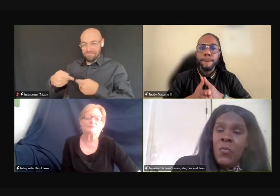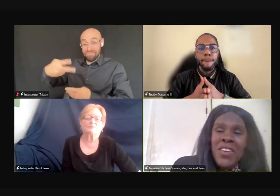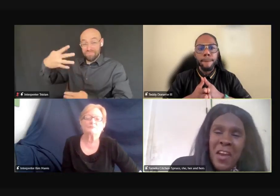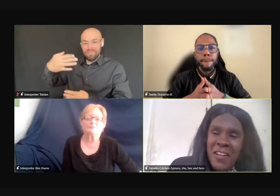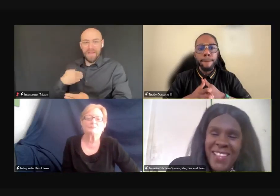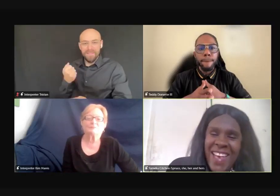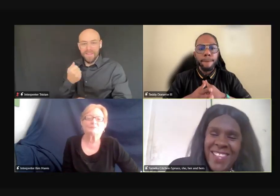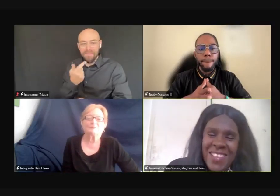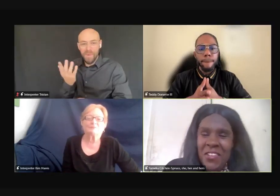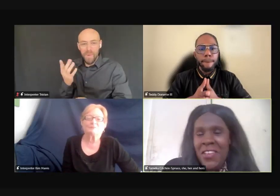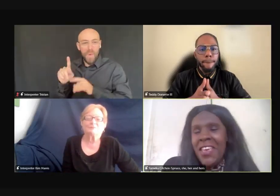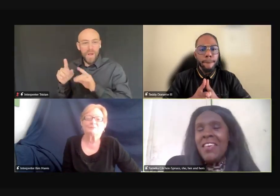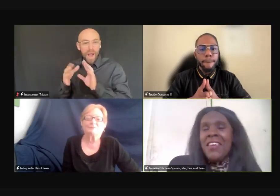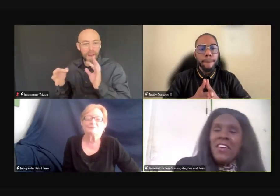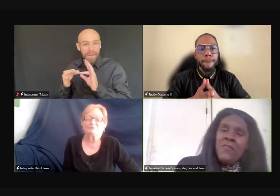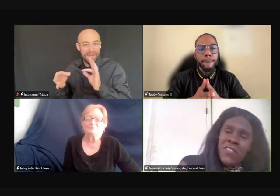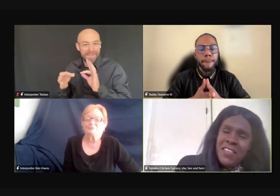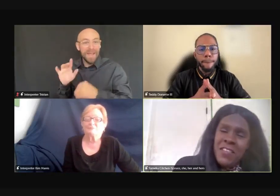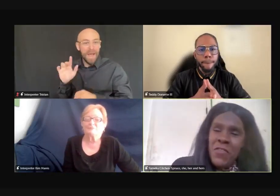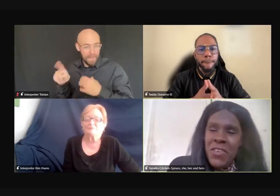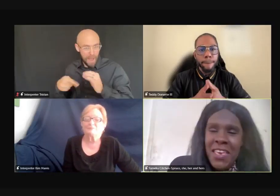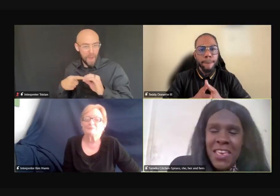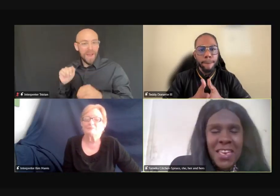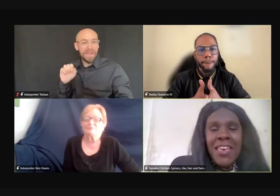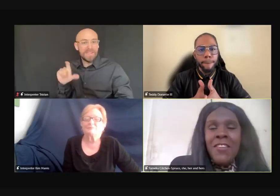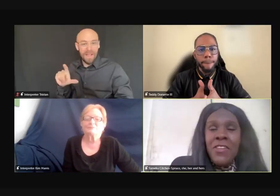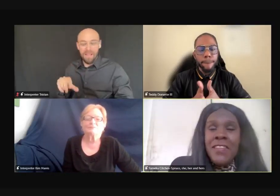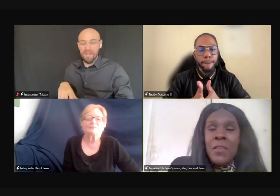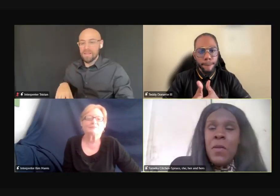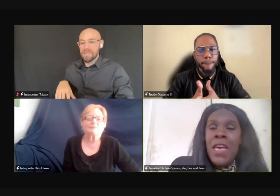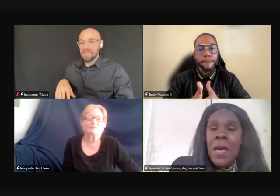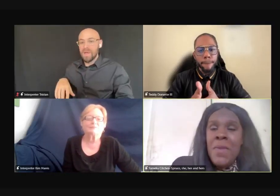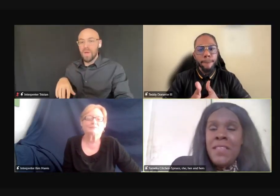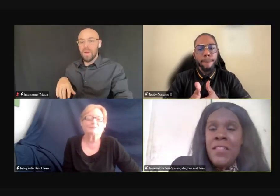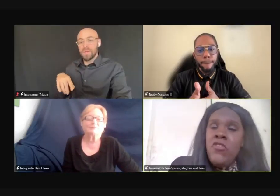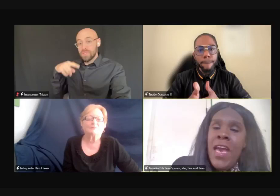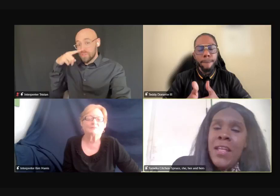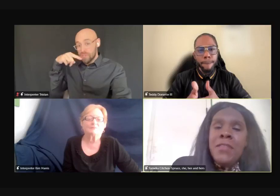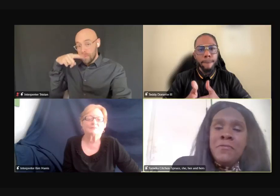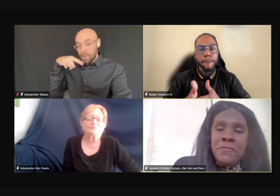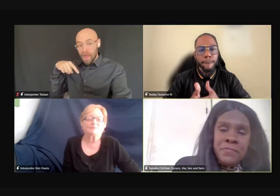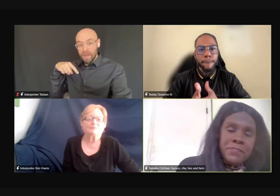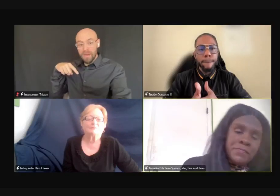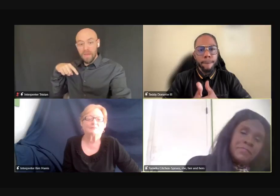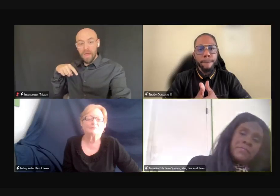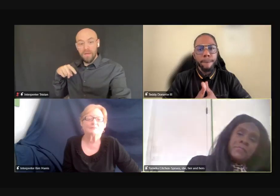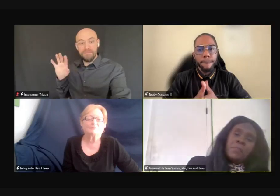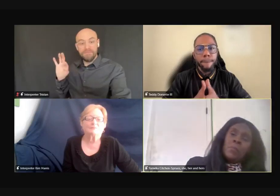regarding that, so, Felice, if you can read some of comments in the chat.